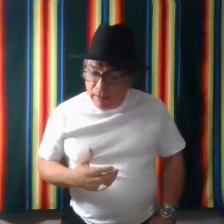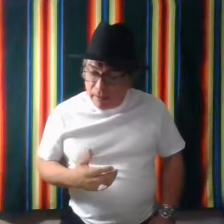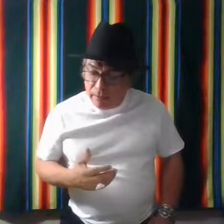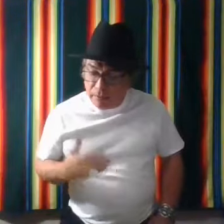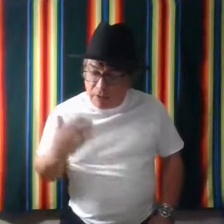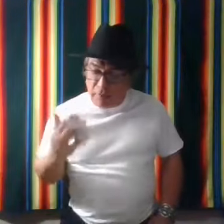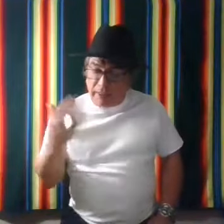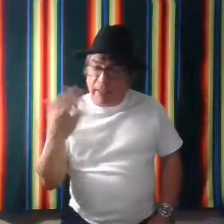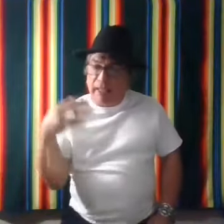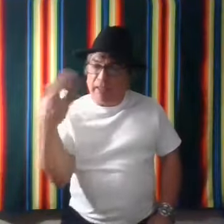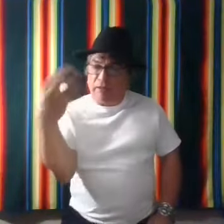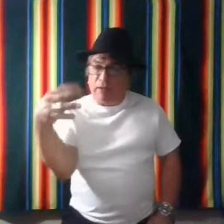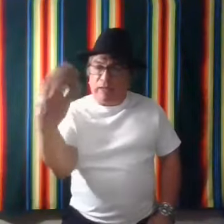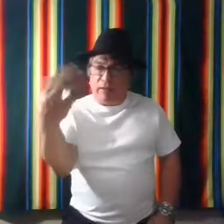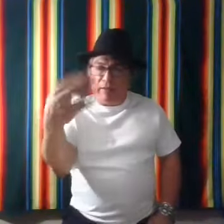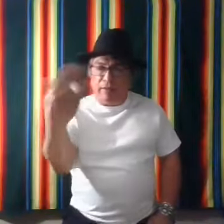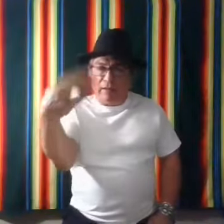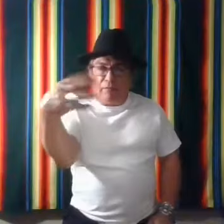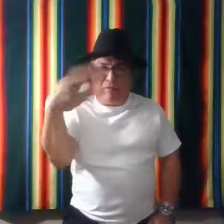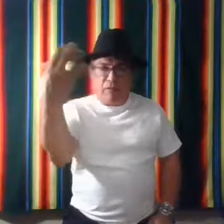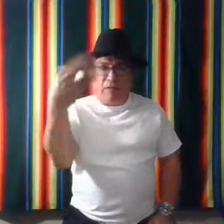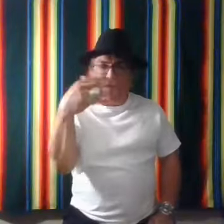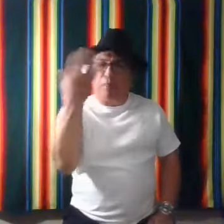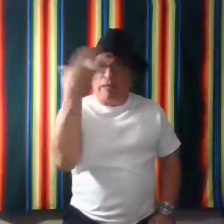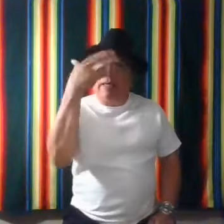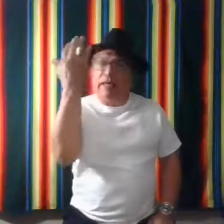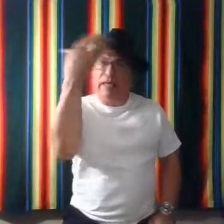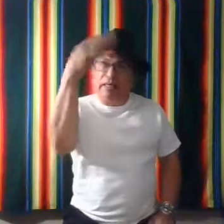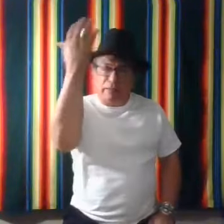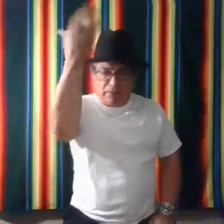So again, make that hand, you know, kind of, kind of, kind of floppy. Without.